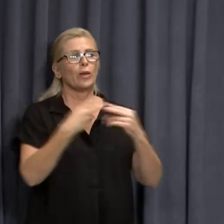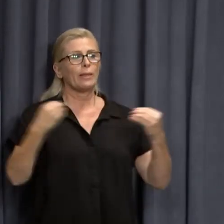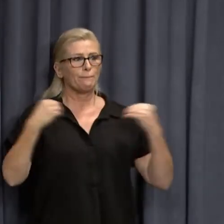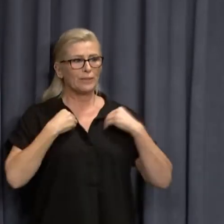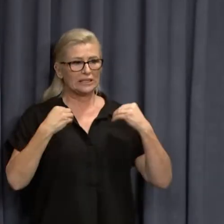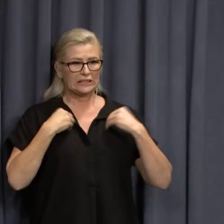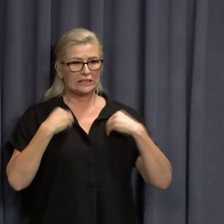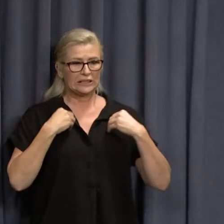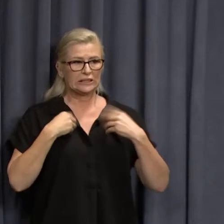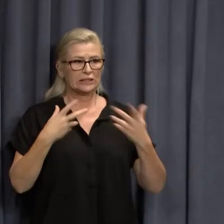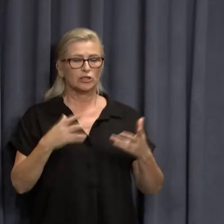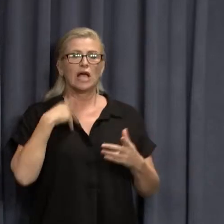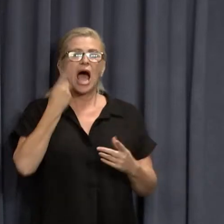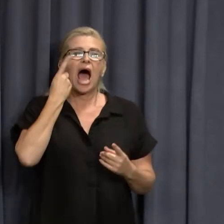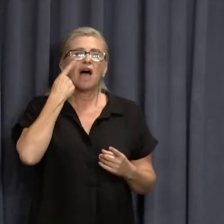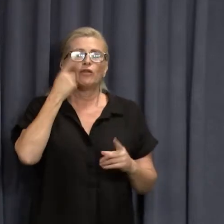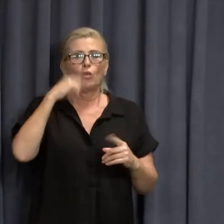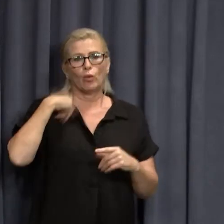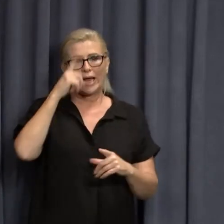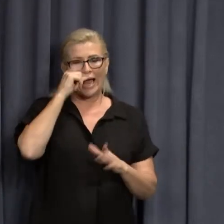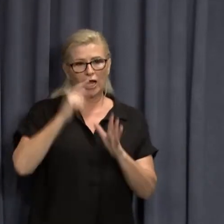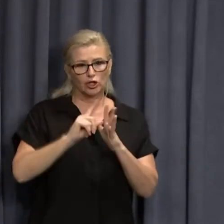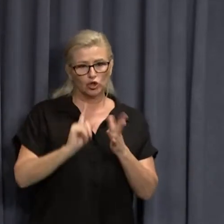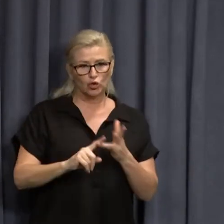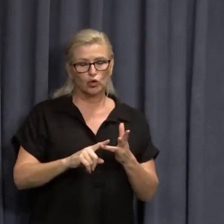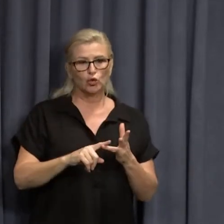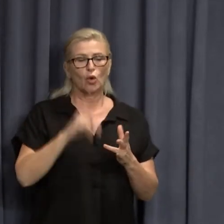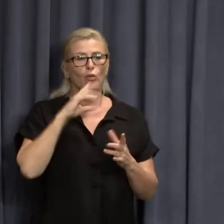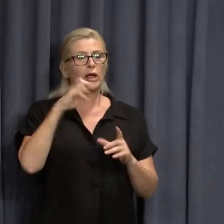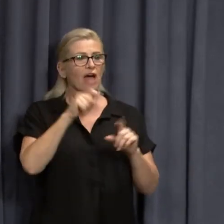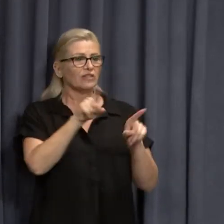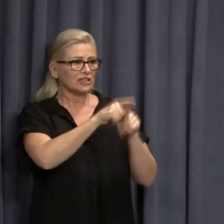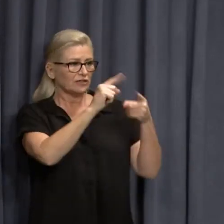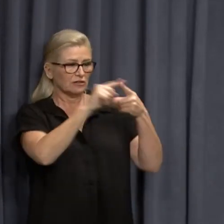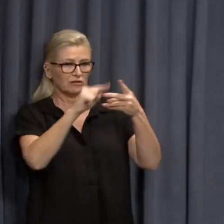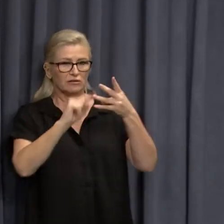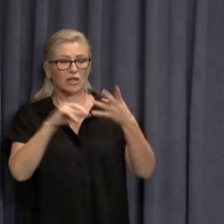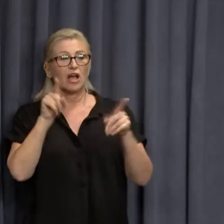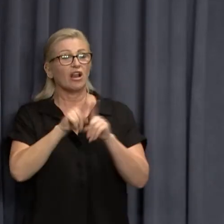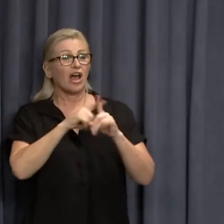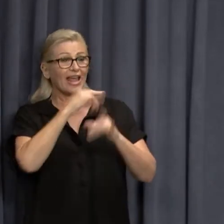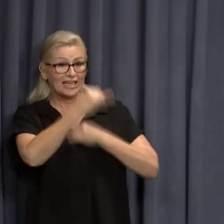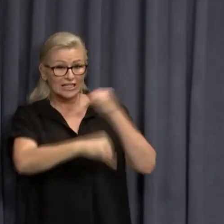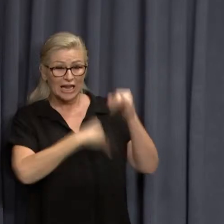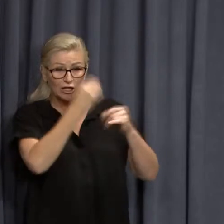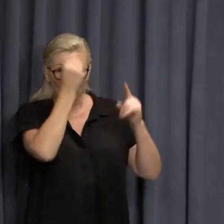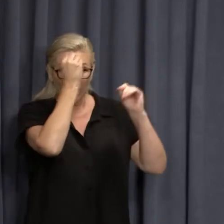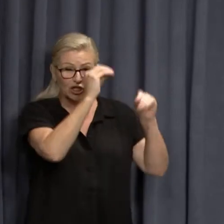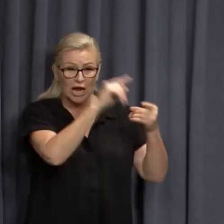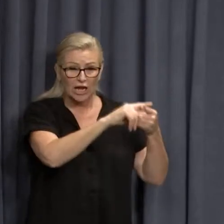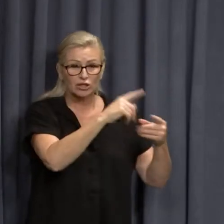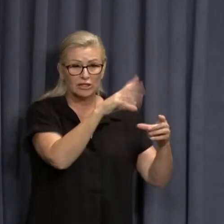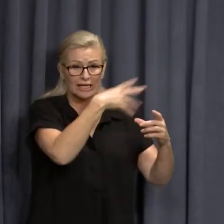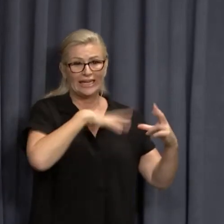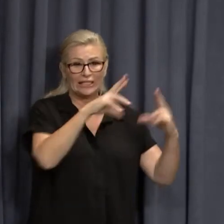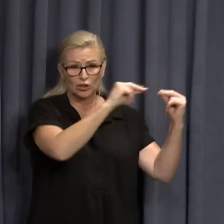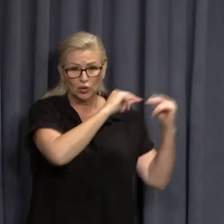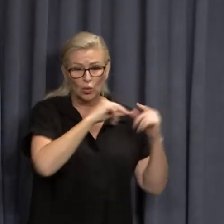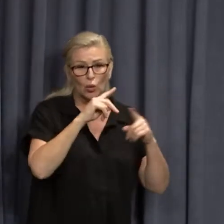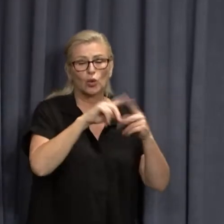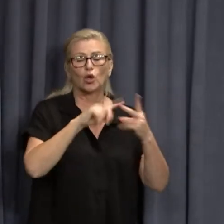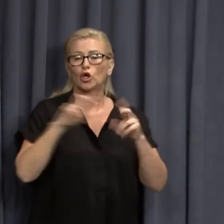or what should be done. So various ministers are going to undertake that, particularly international education, some sectors of the tourism industry.